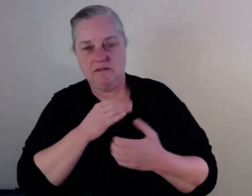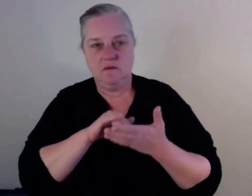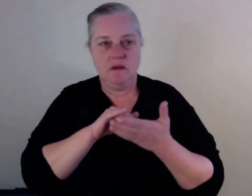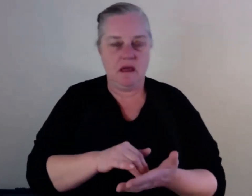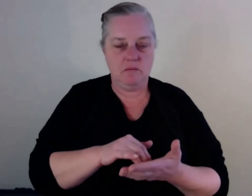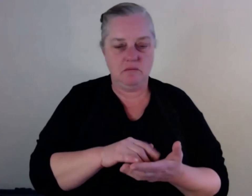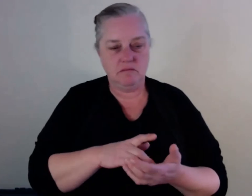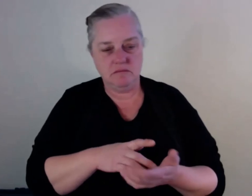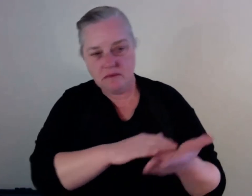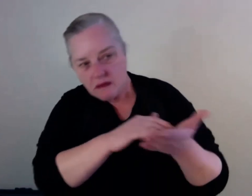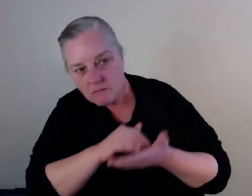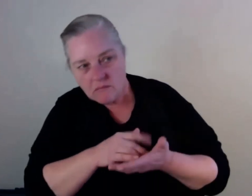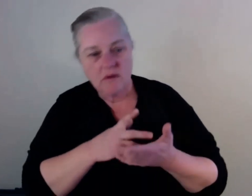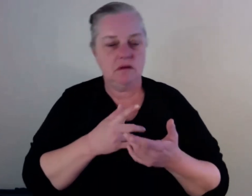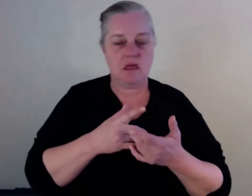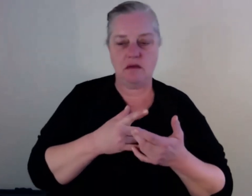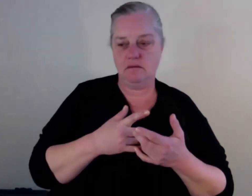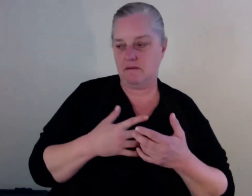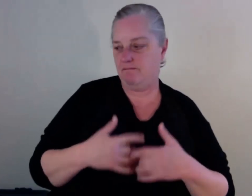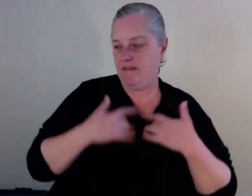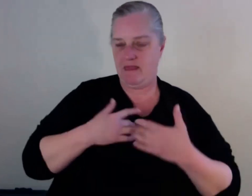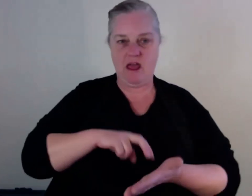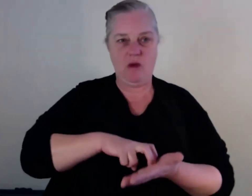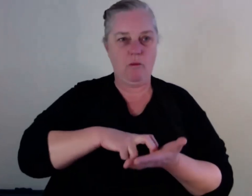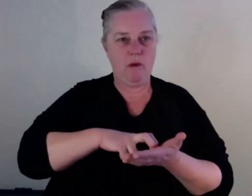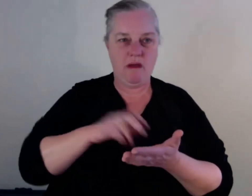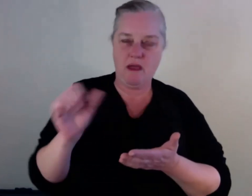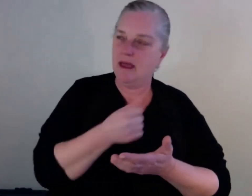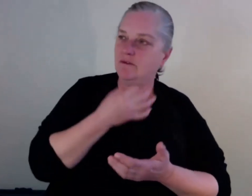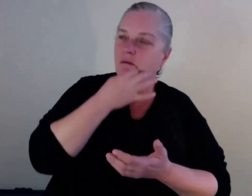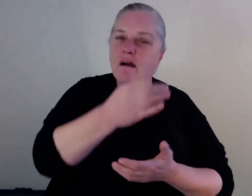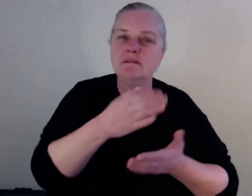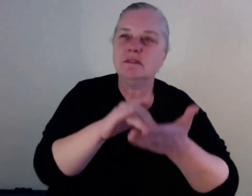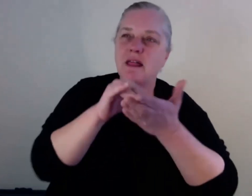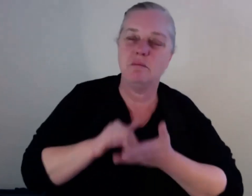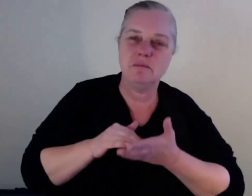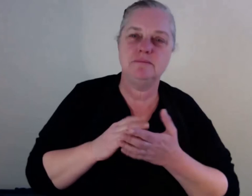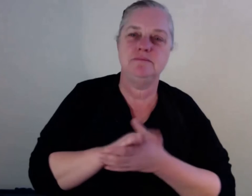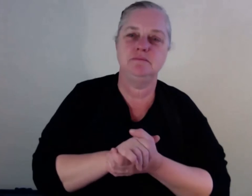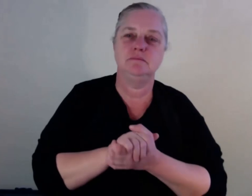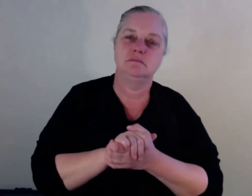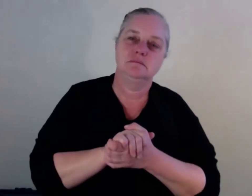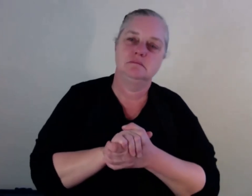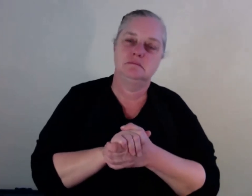yeah, I guess, you know, the, the lack of, um, acknowledgement in this country is, is quite